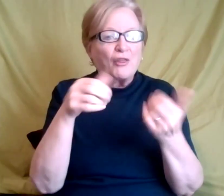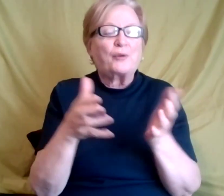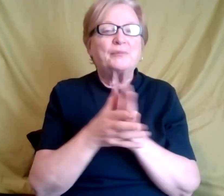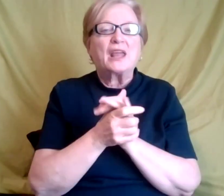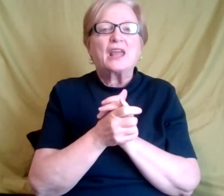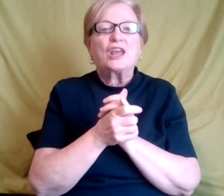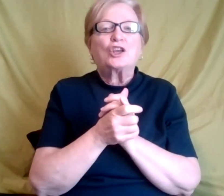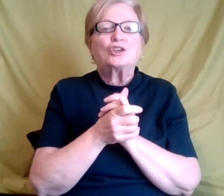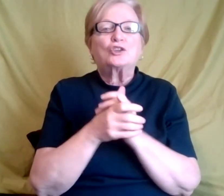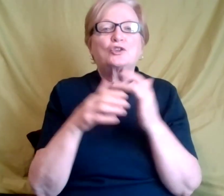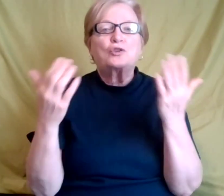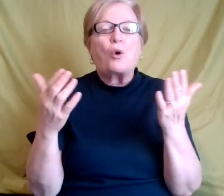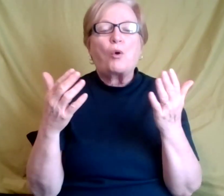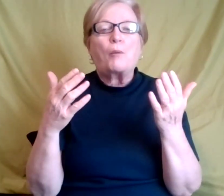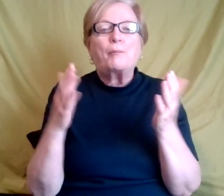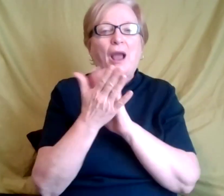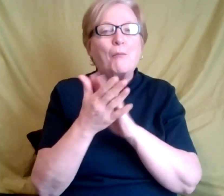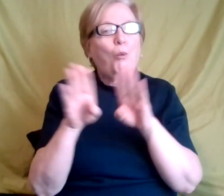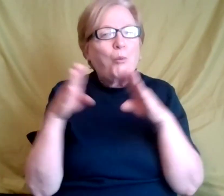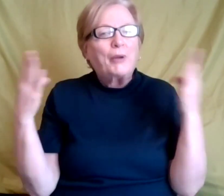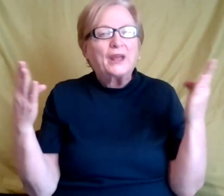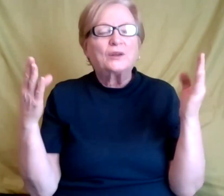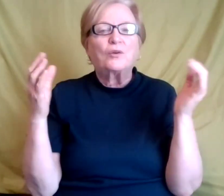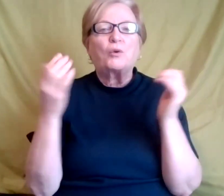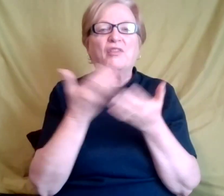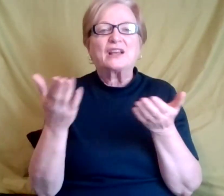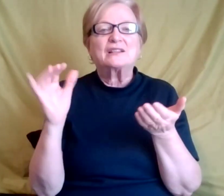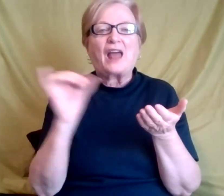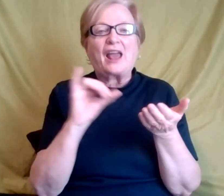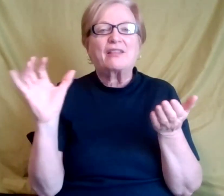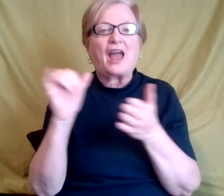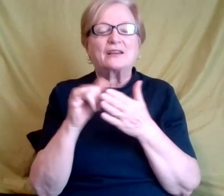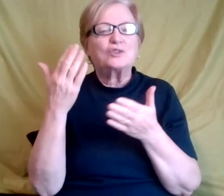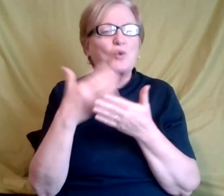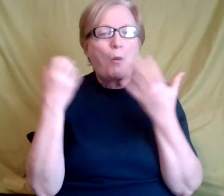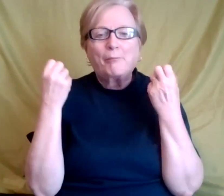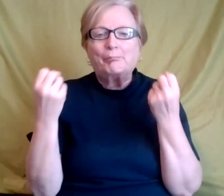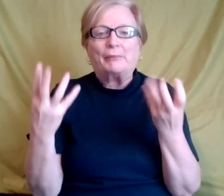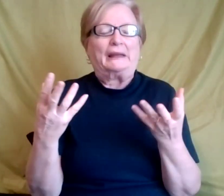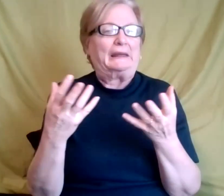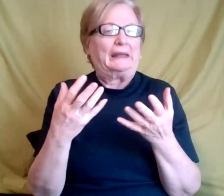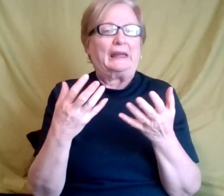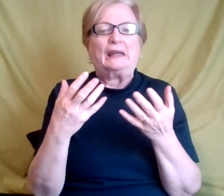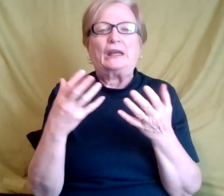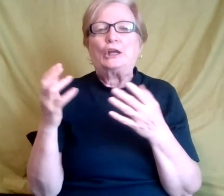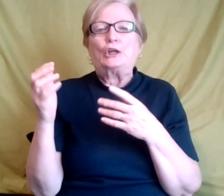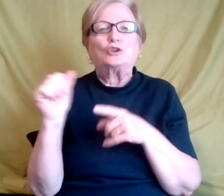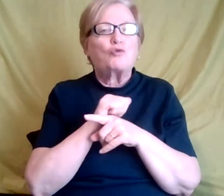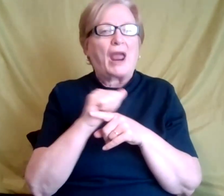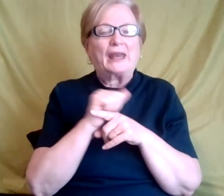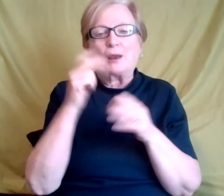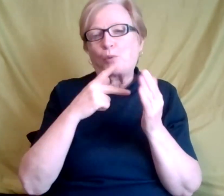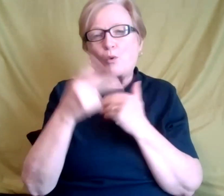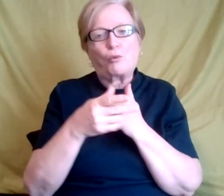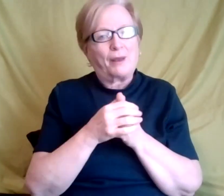you know, so being open to, you know, things like that, there, there's so many, uh, training, uh, programs that are